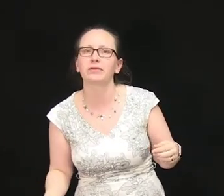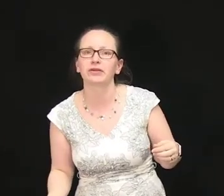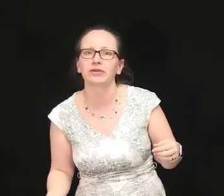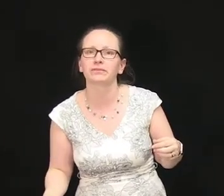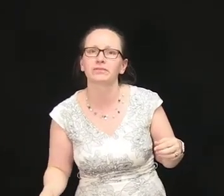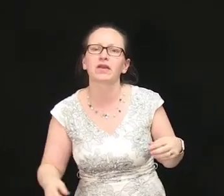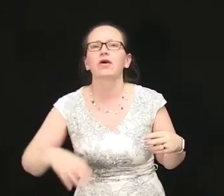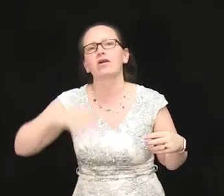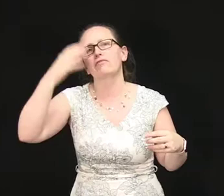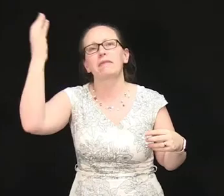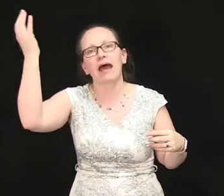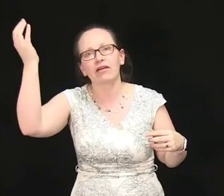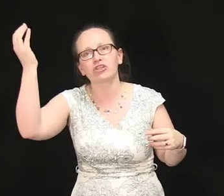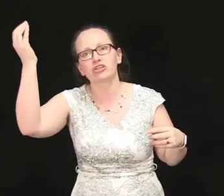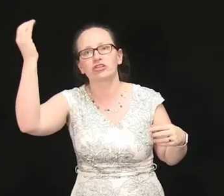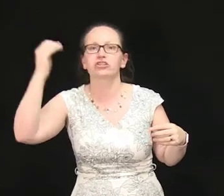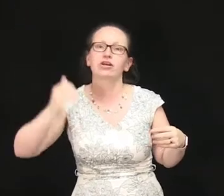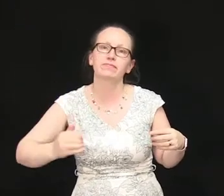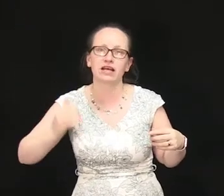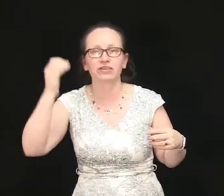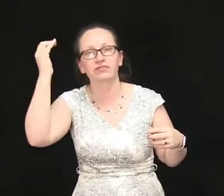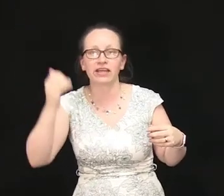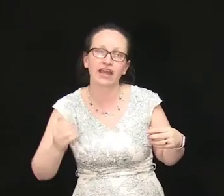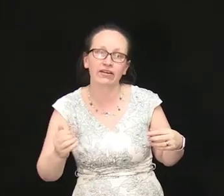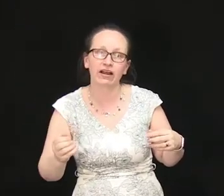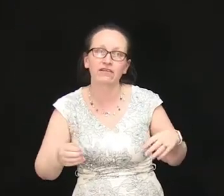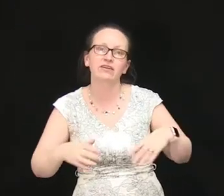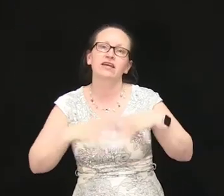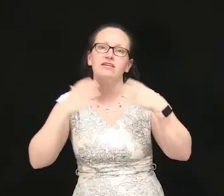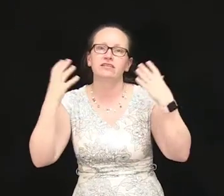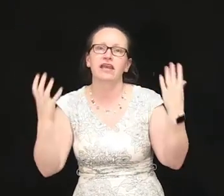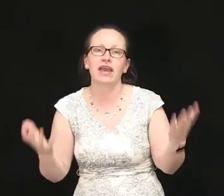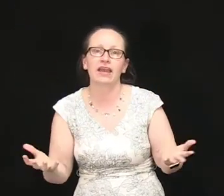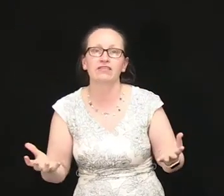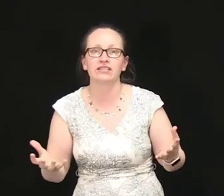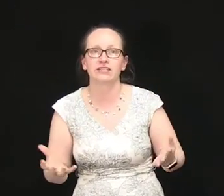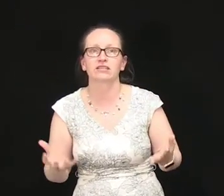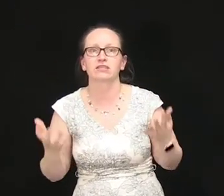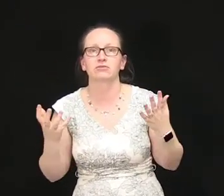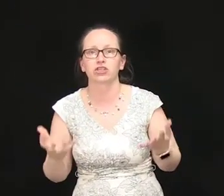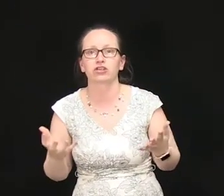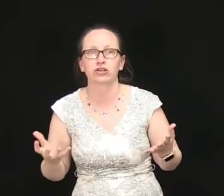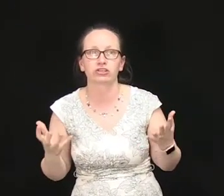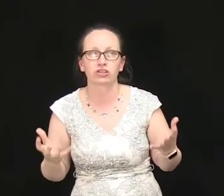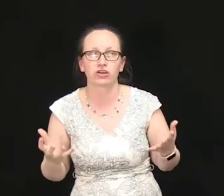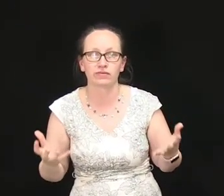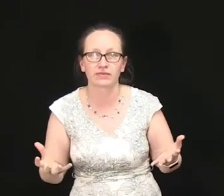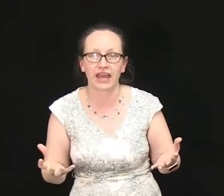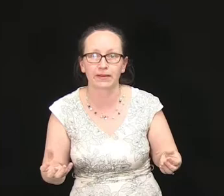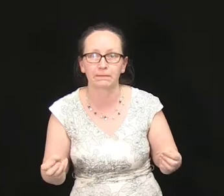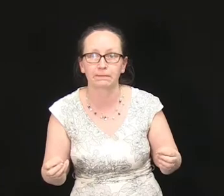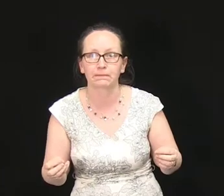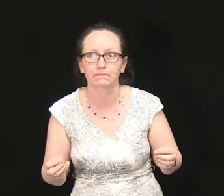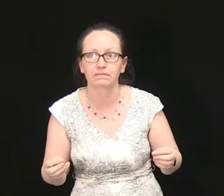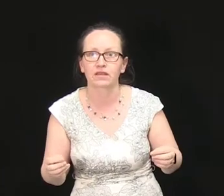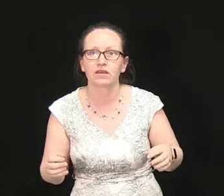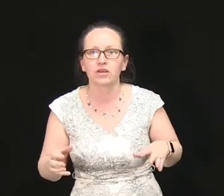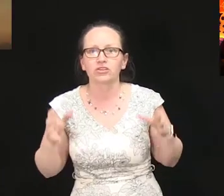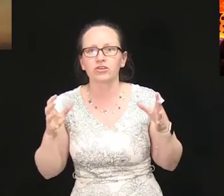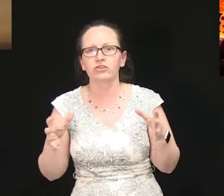balloon or if a parachuter jumps out of an aircraft it's the air resistance which is going to slow them down. So in